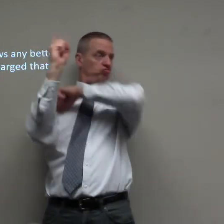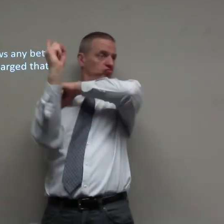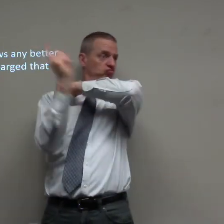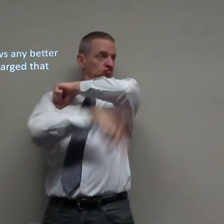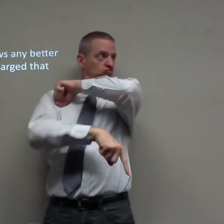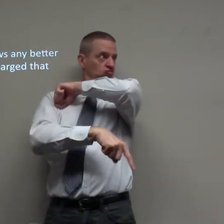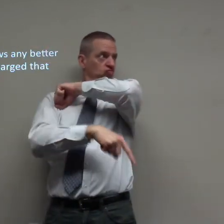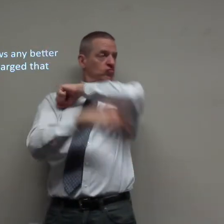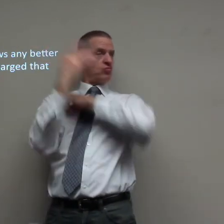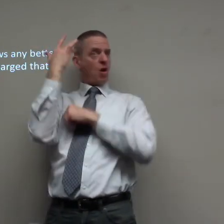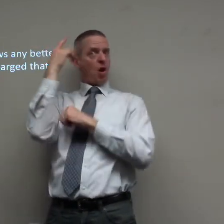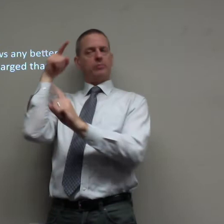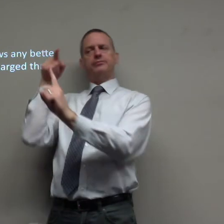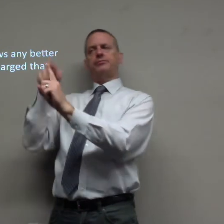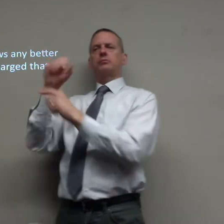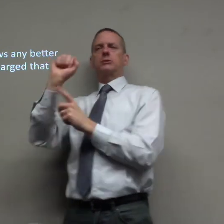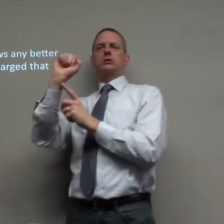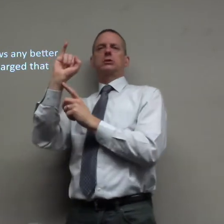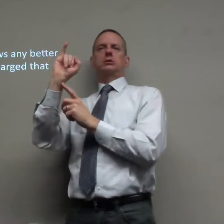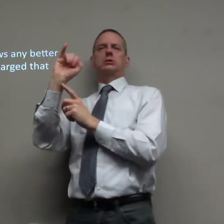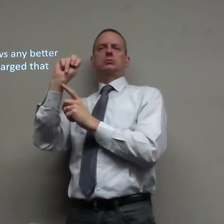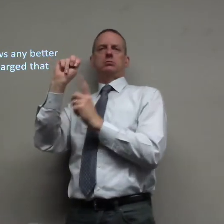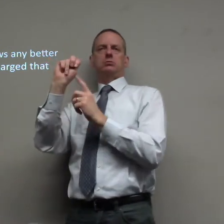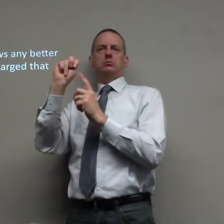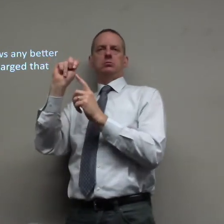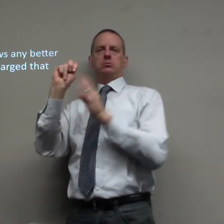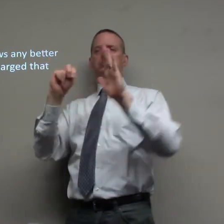That we are being punished because we are full of sin.